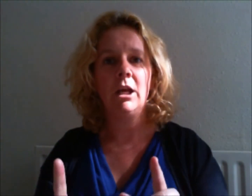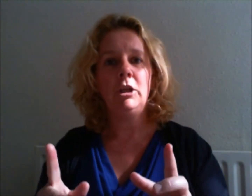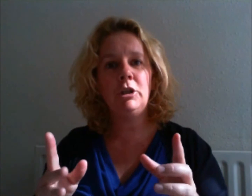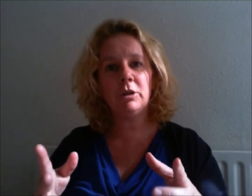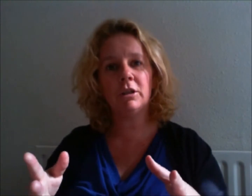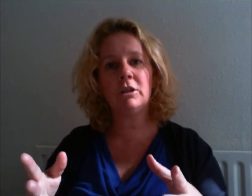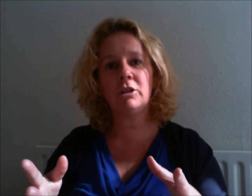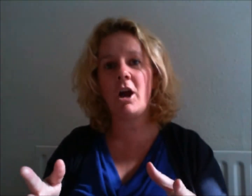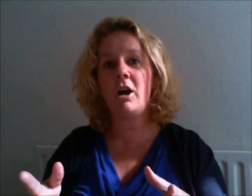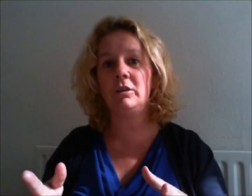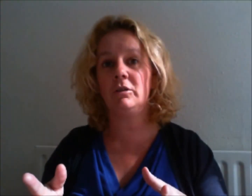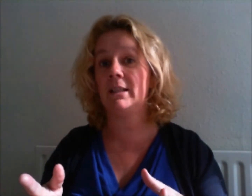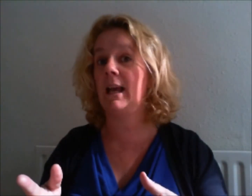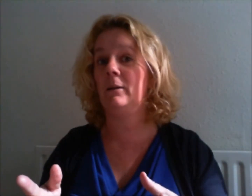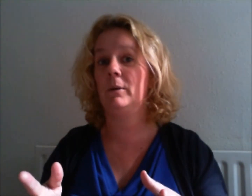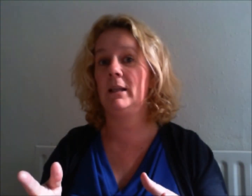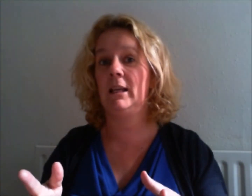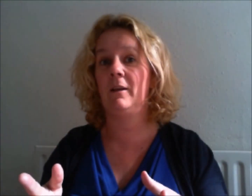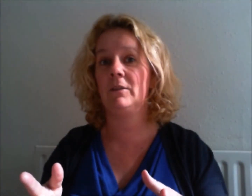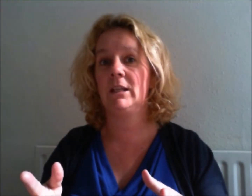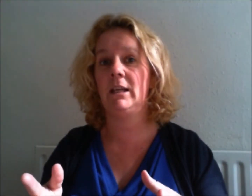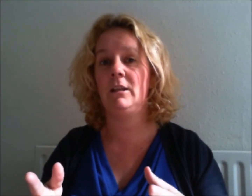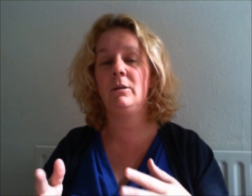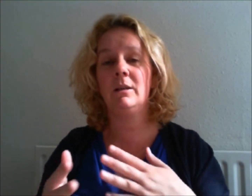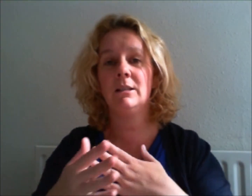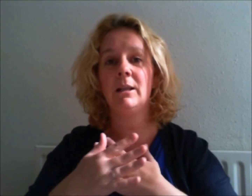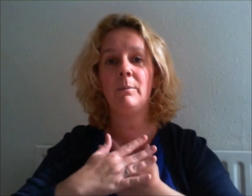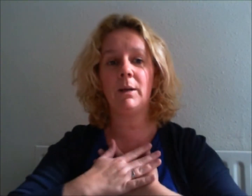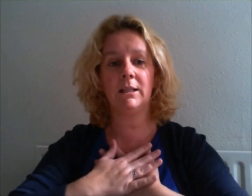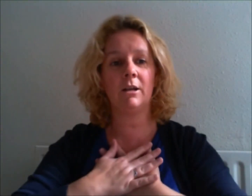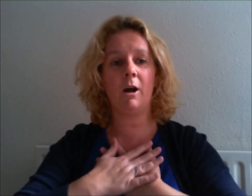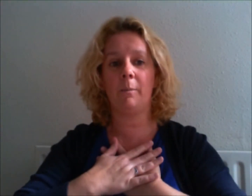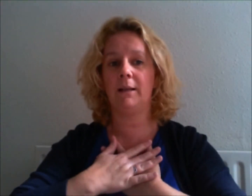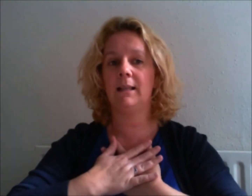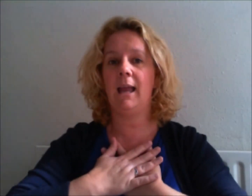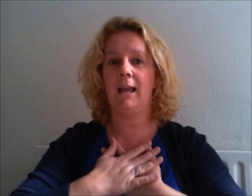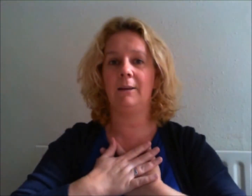You can start your day. With EFT. You can simply start by saying.